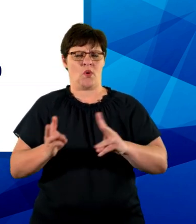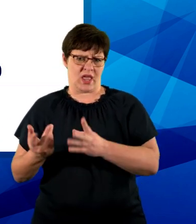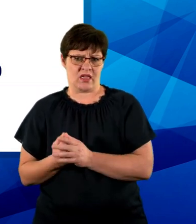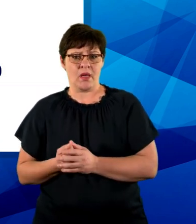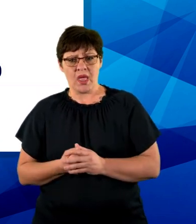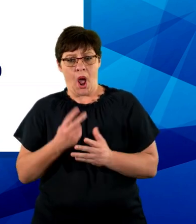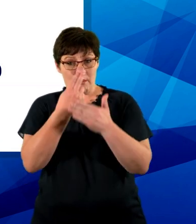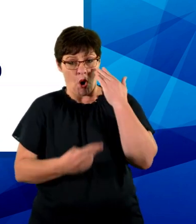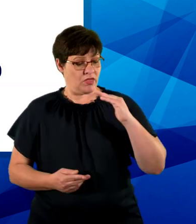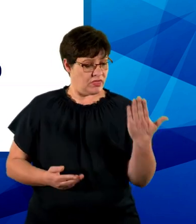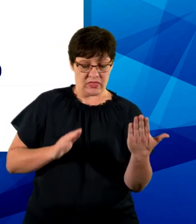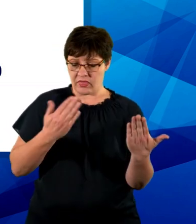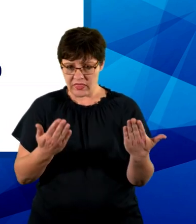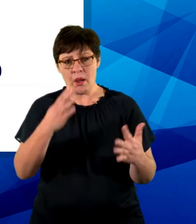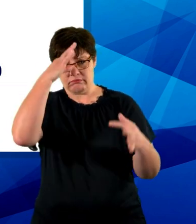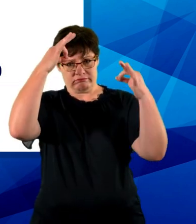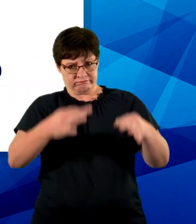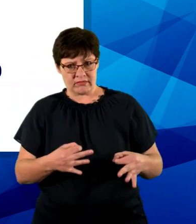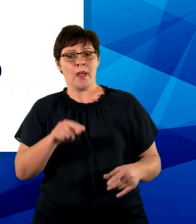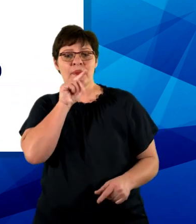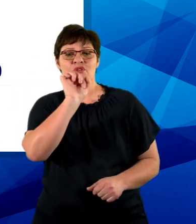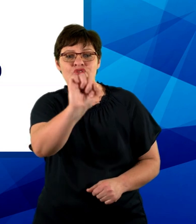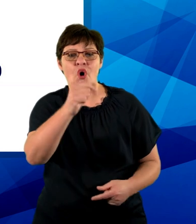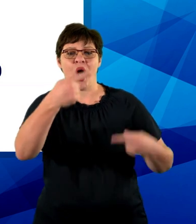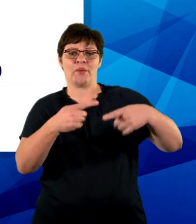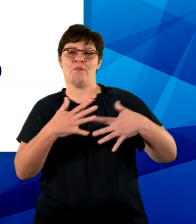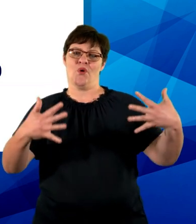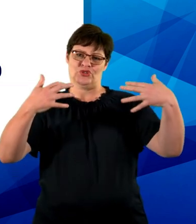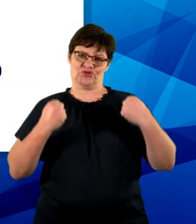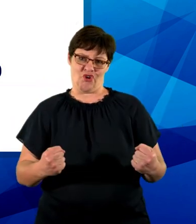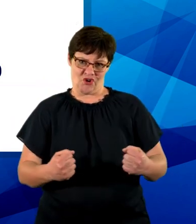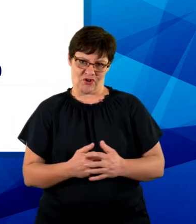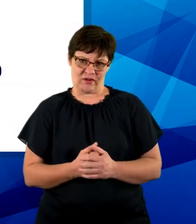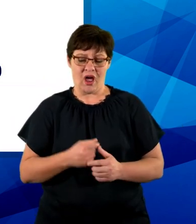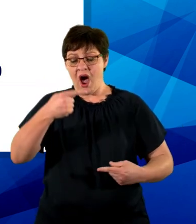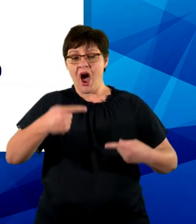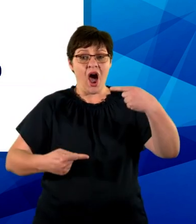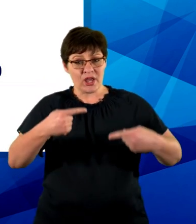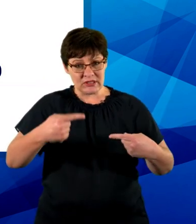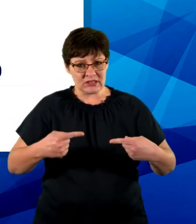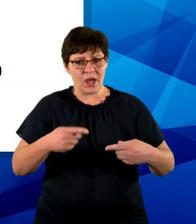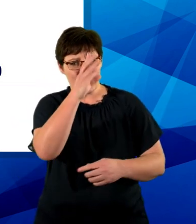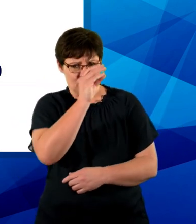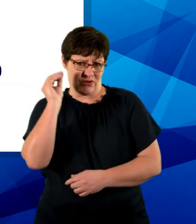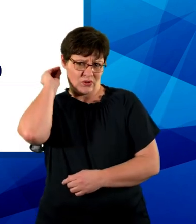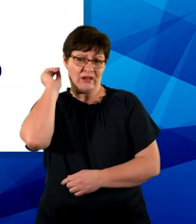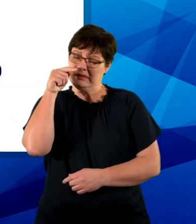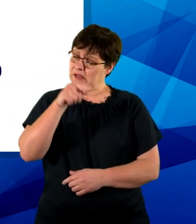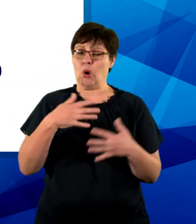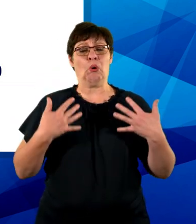considered, it makes your argument stronger. In terms of argumentation, note that this complex and challenging skill